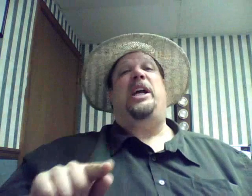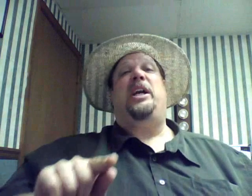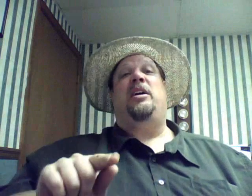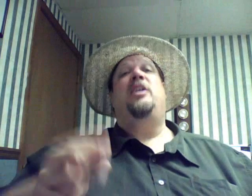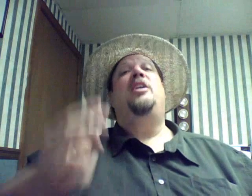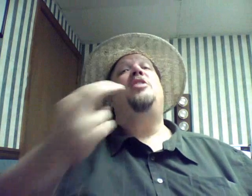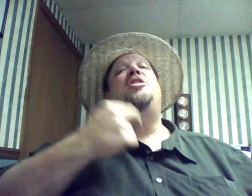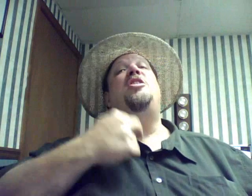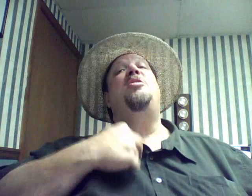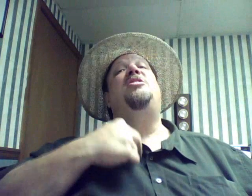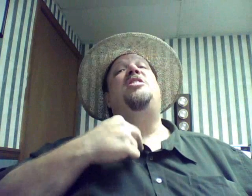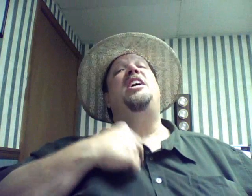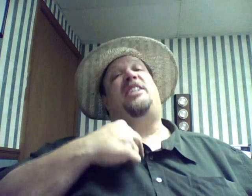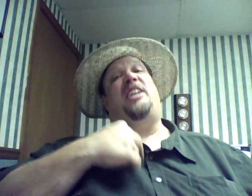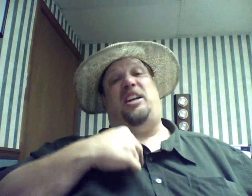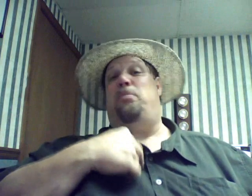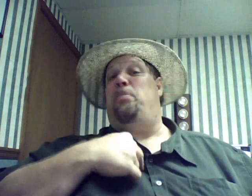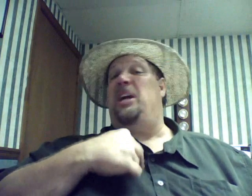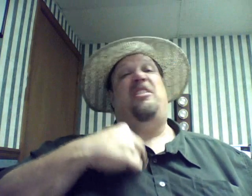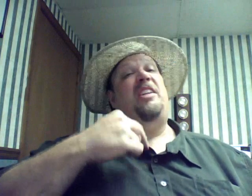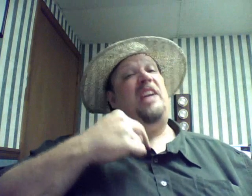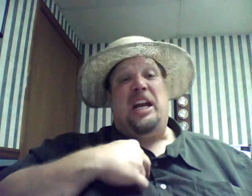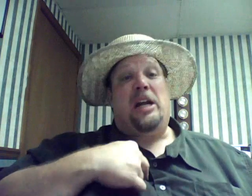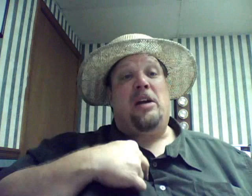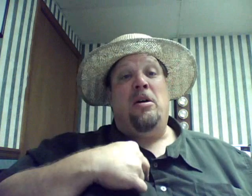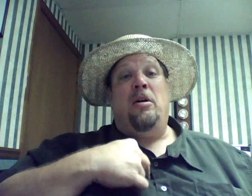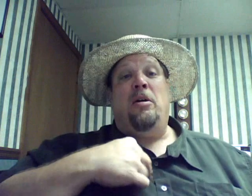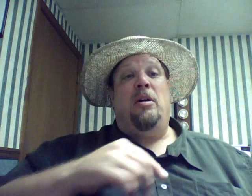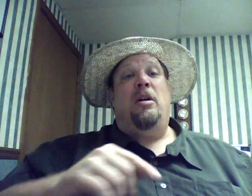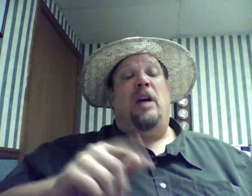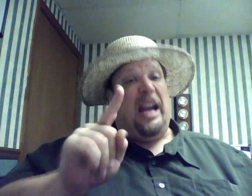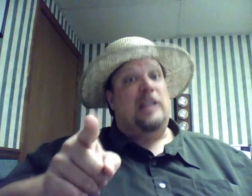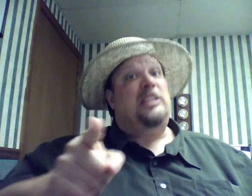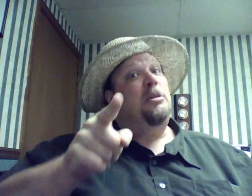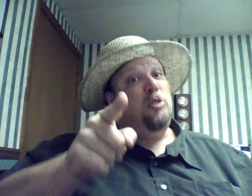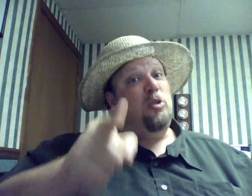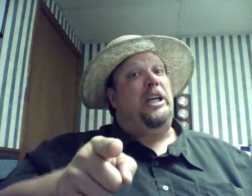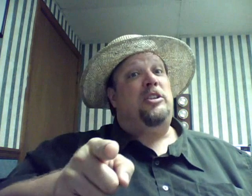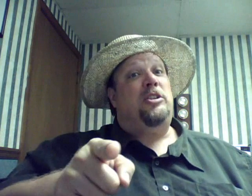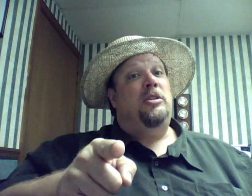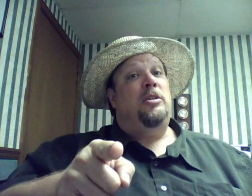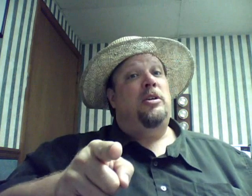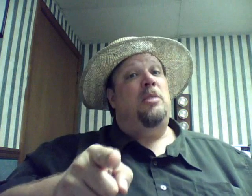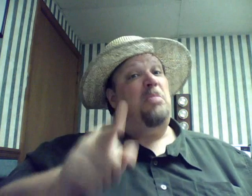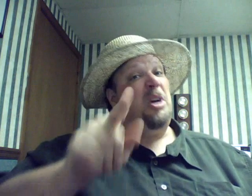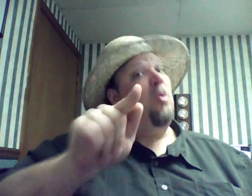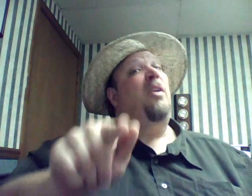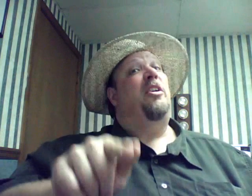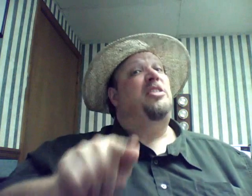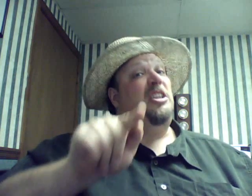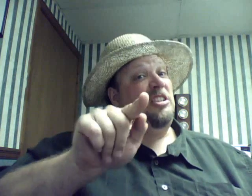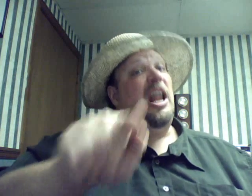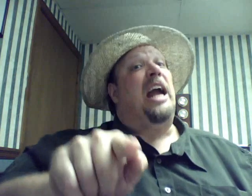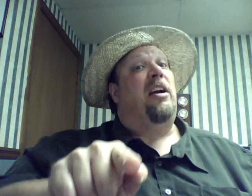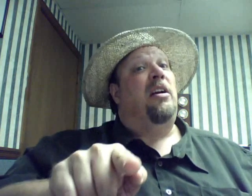pick, choose this independent head. Haslam's Rich, my quarter's a slacker.